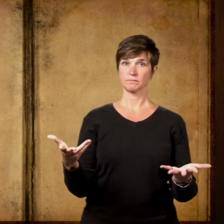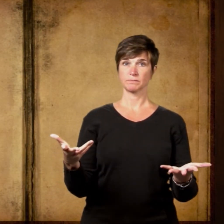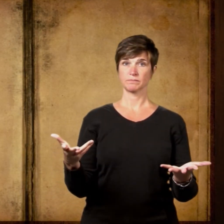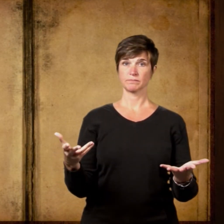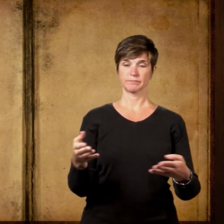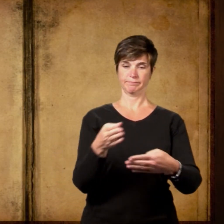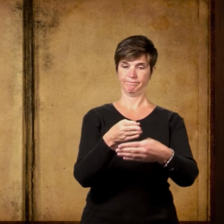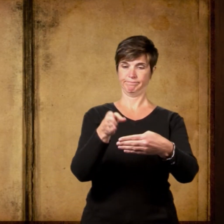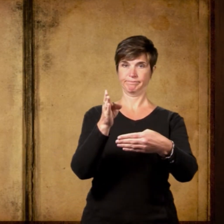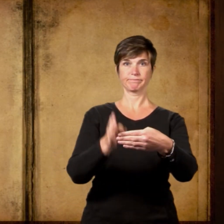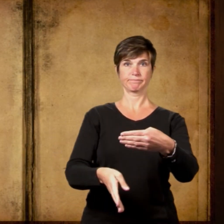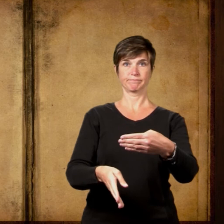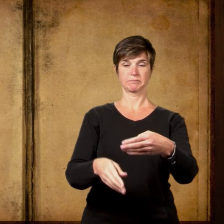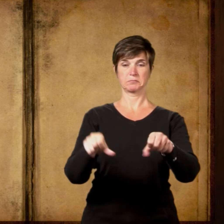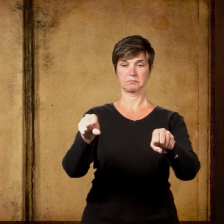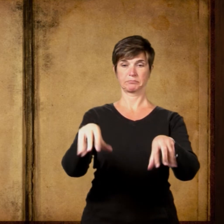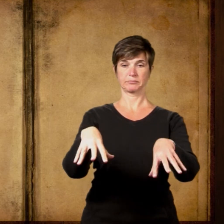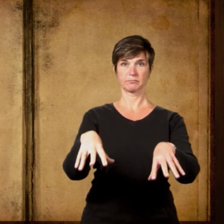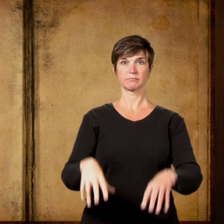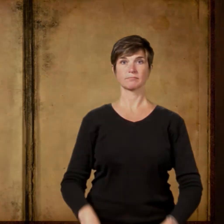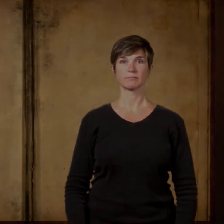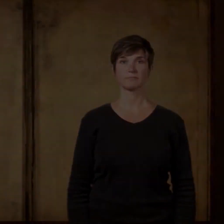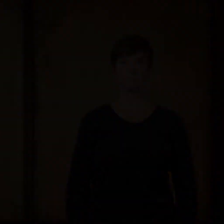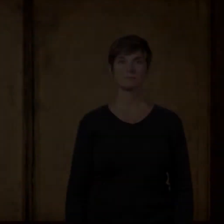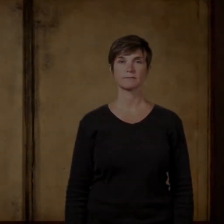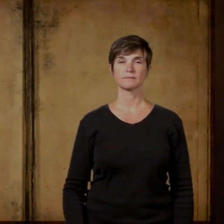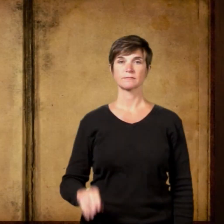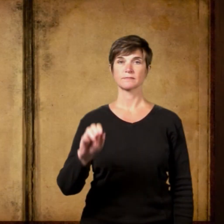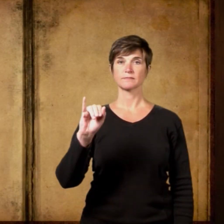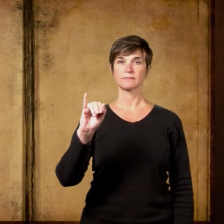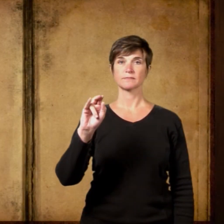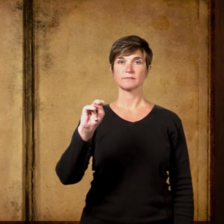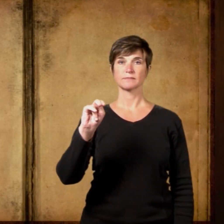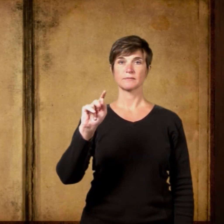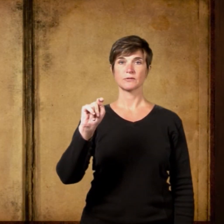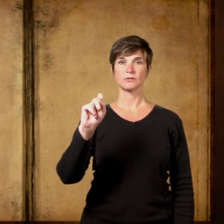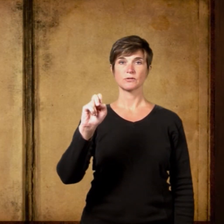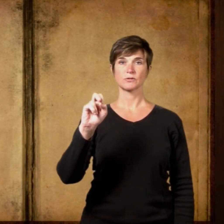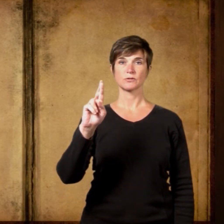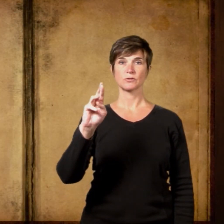To end To end Interminably Interminably